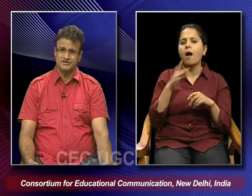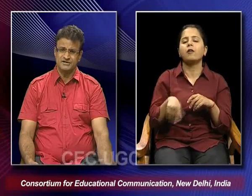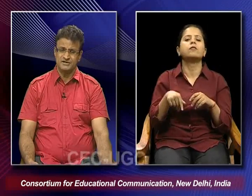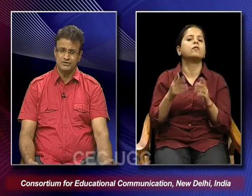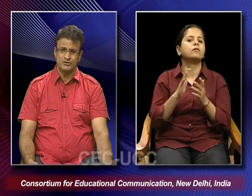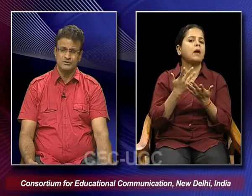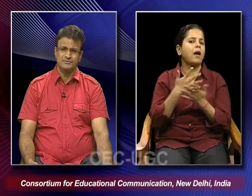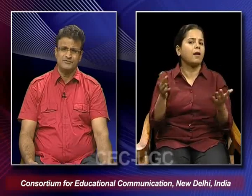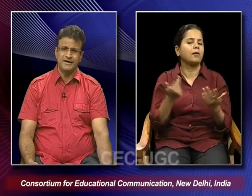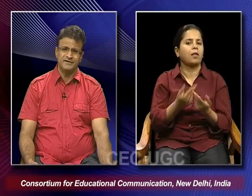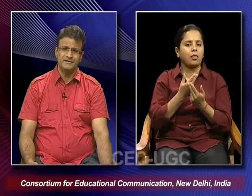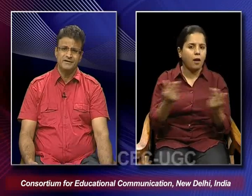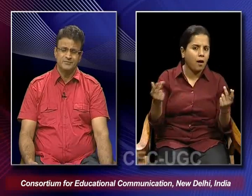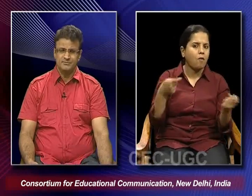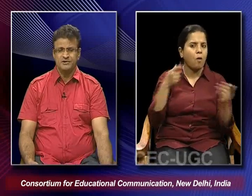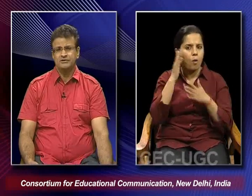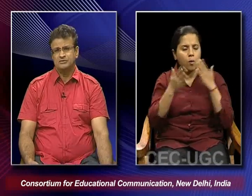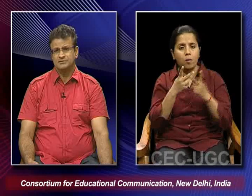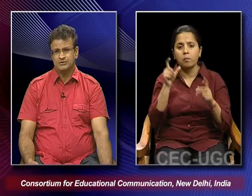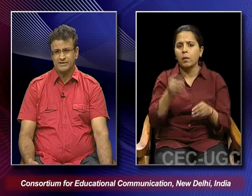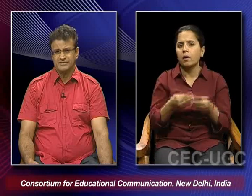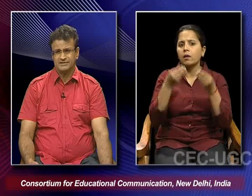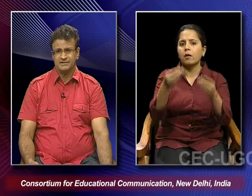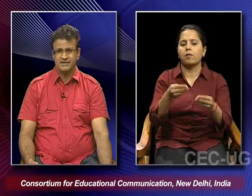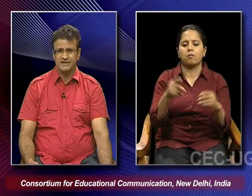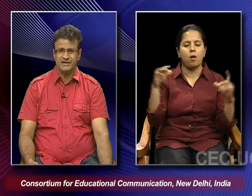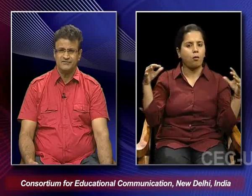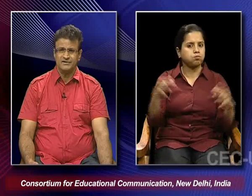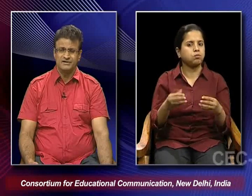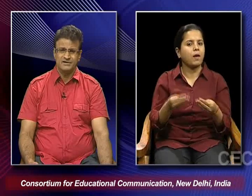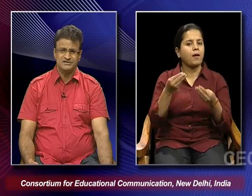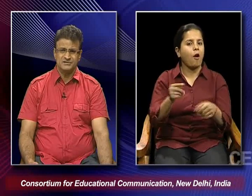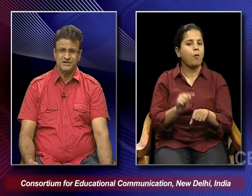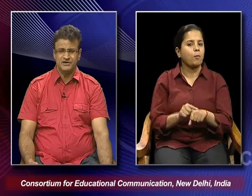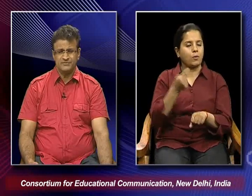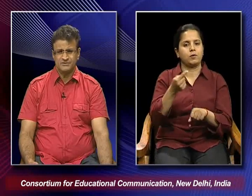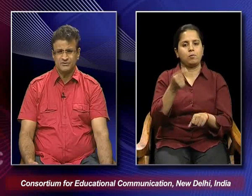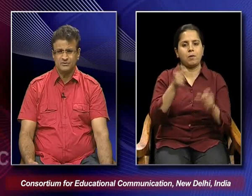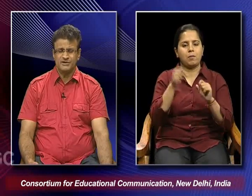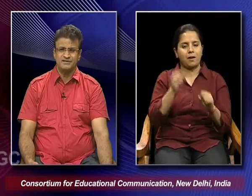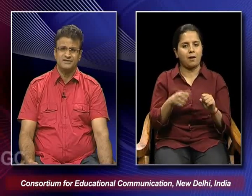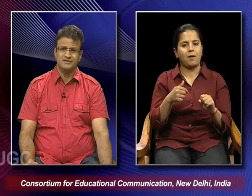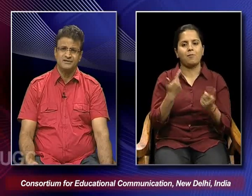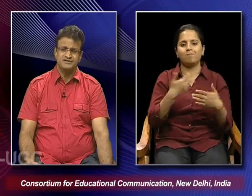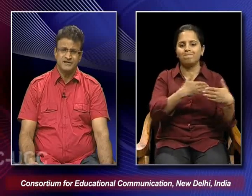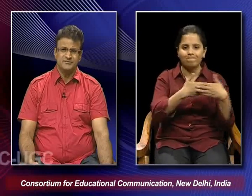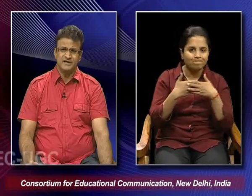they not only provide people to come together and have some kind of a brotherhood. But at the same time, we